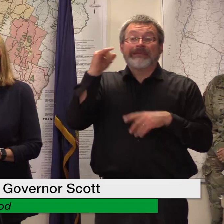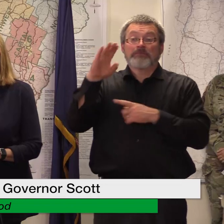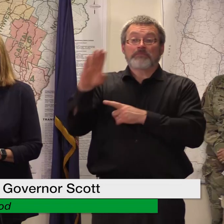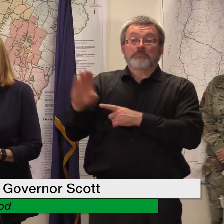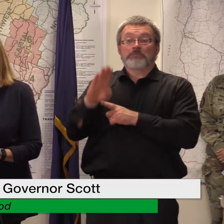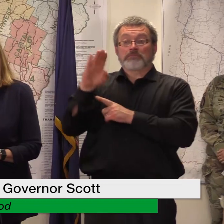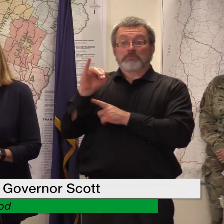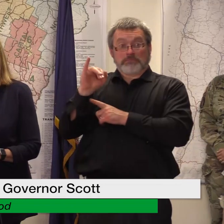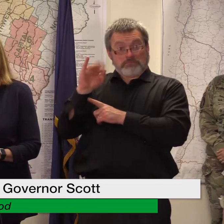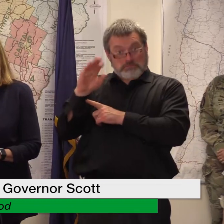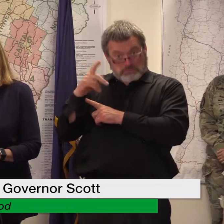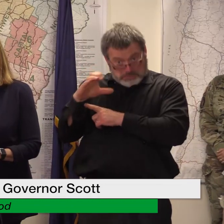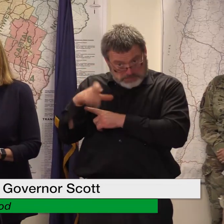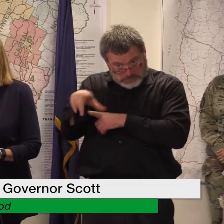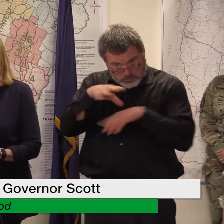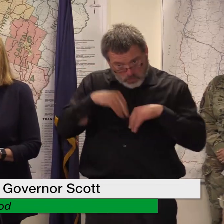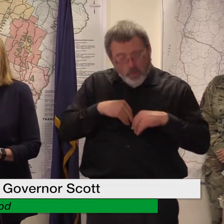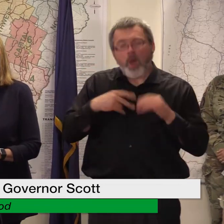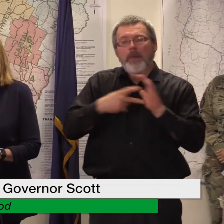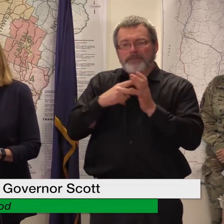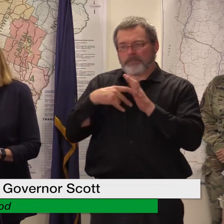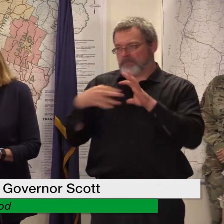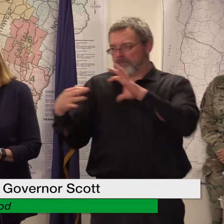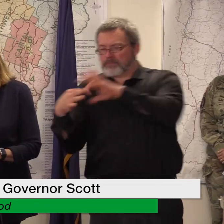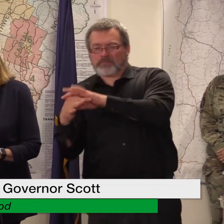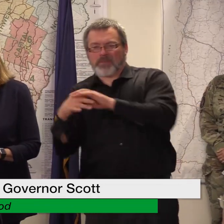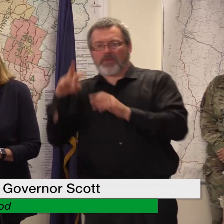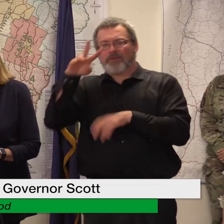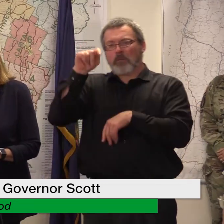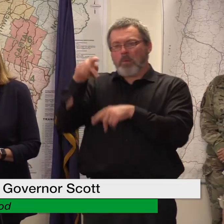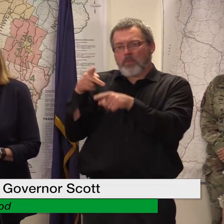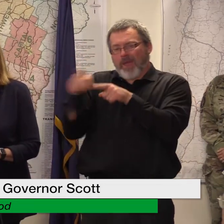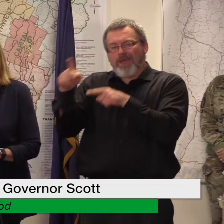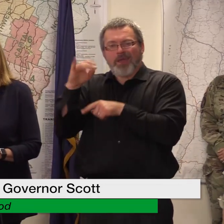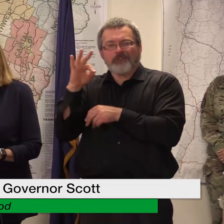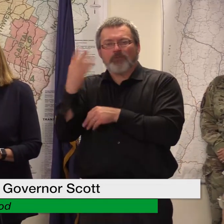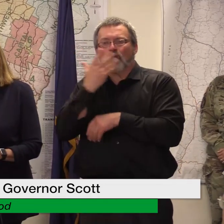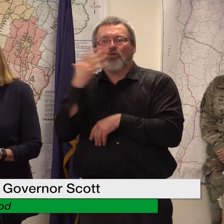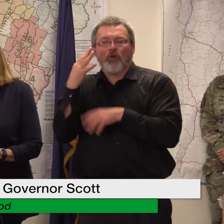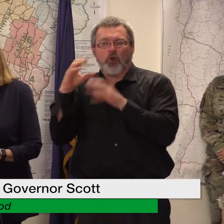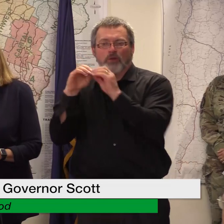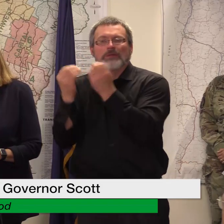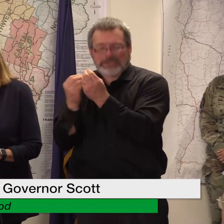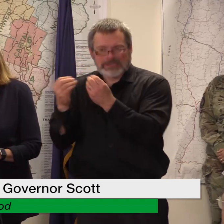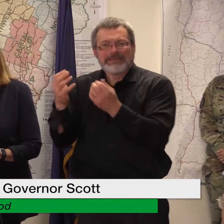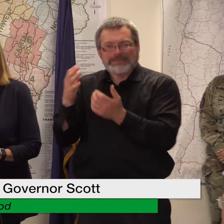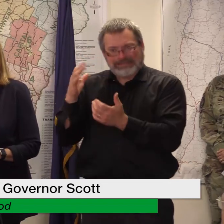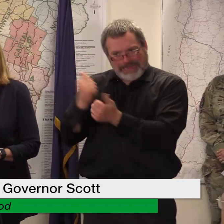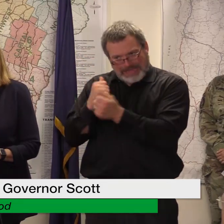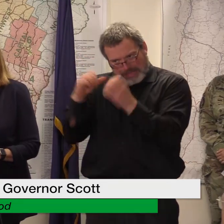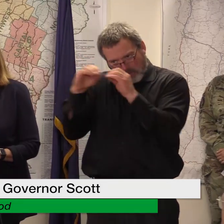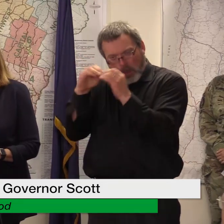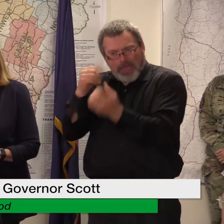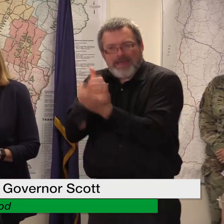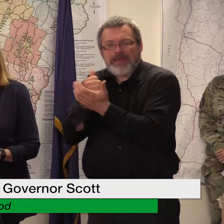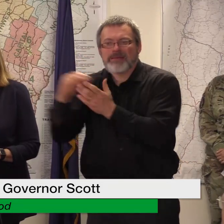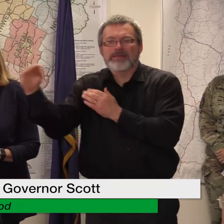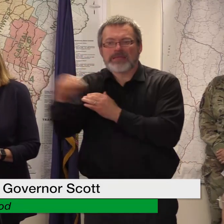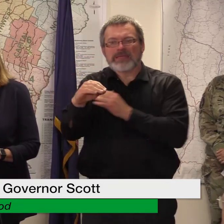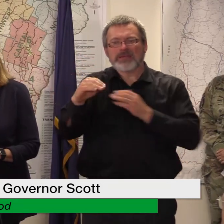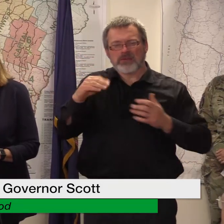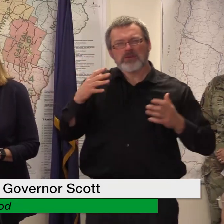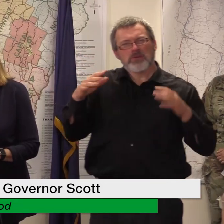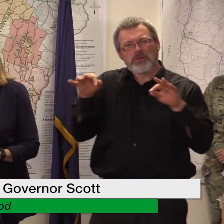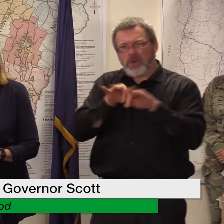they are going to be outreach coordinators as well as technical assistance providers to make sure that constituency knows exactly